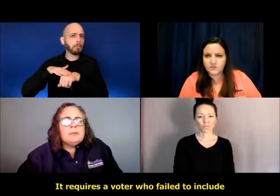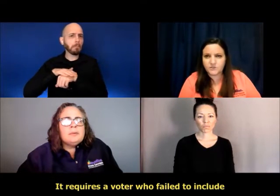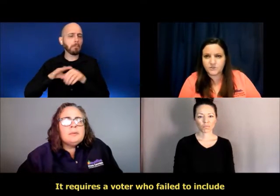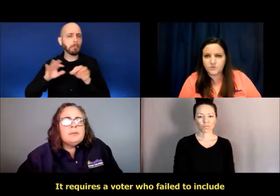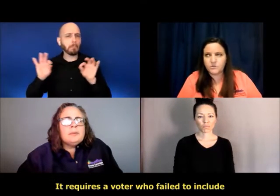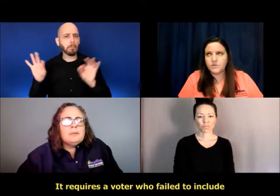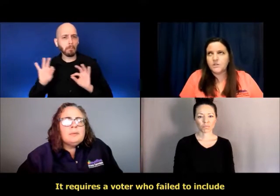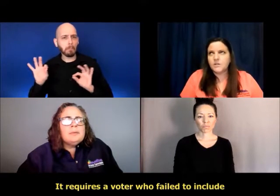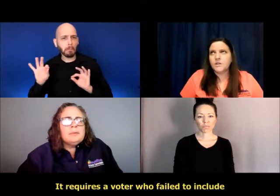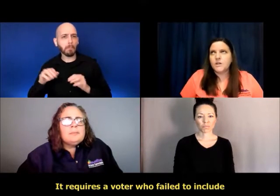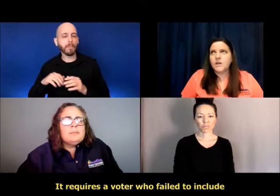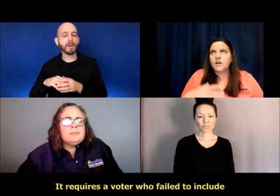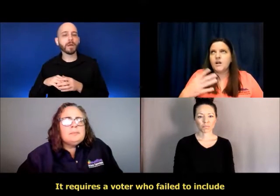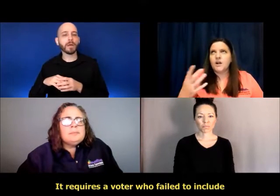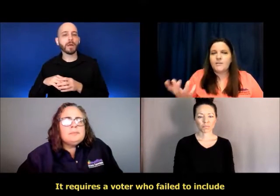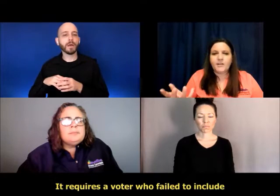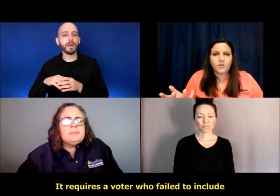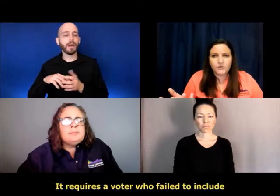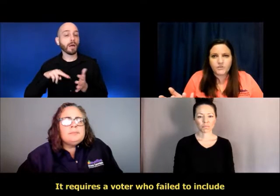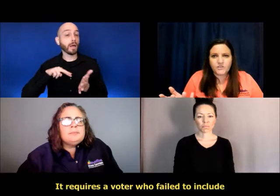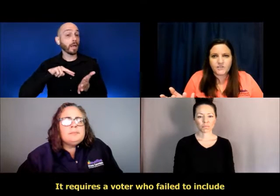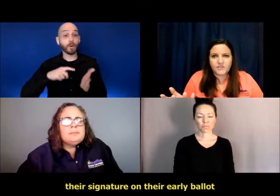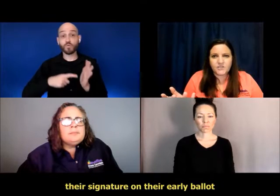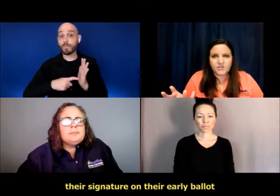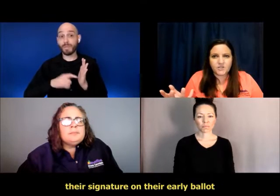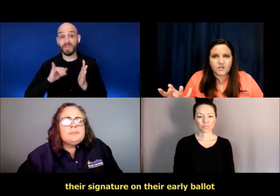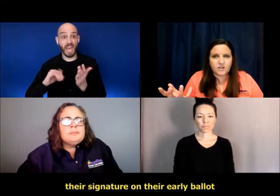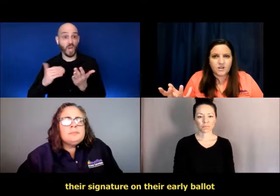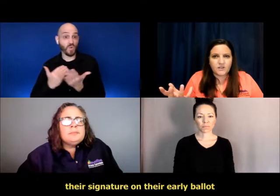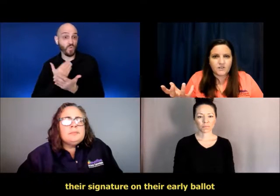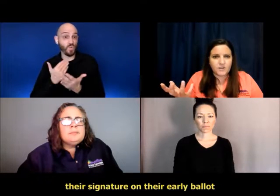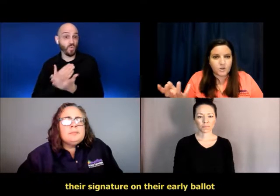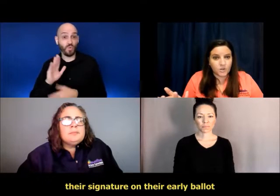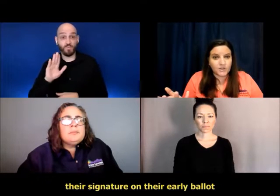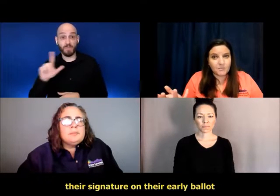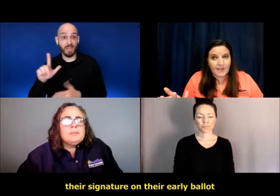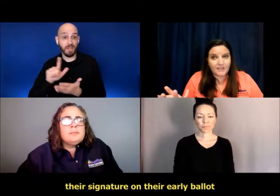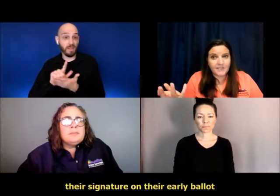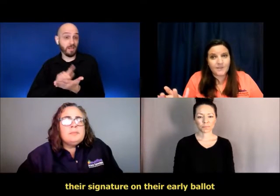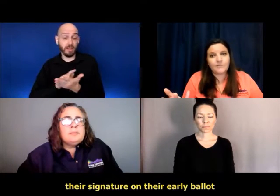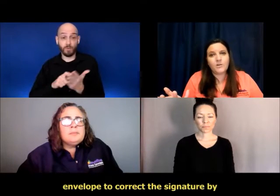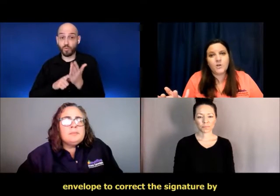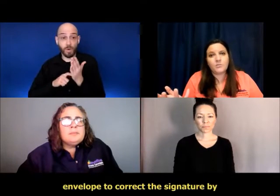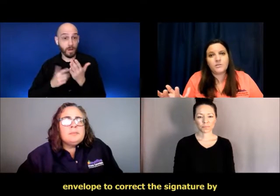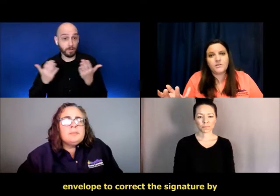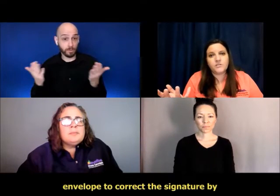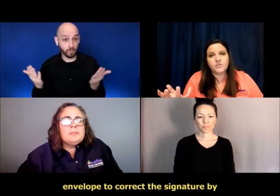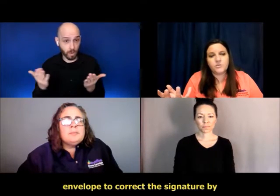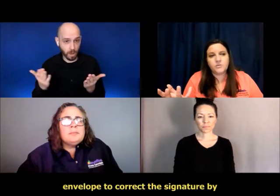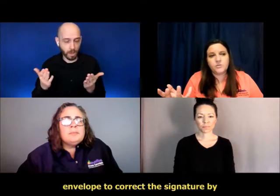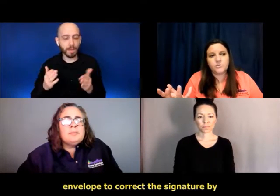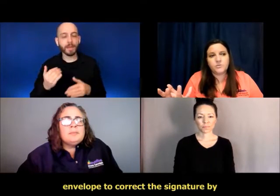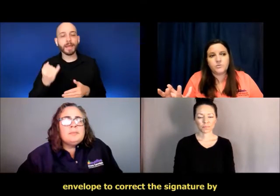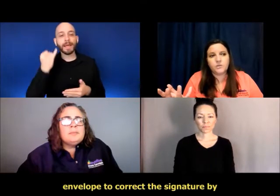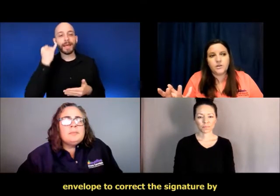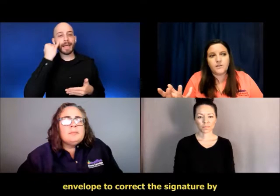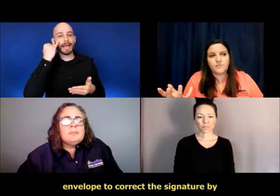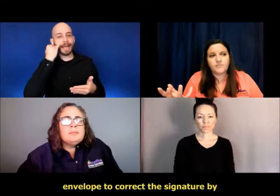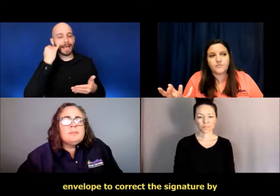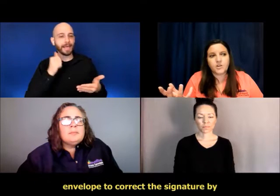failed to, um, include their signature on their early ballot envelope to,